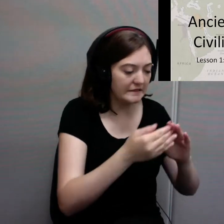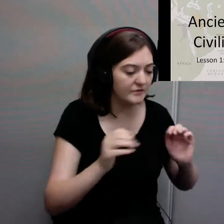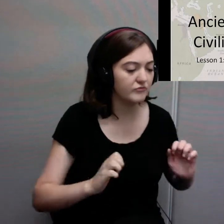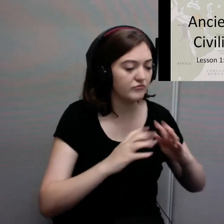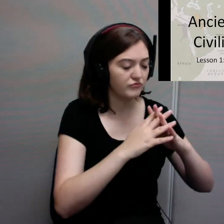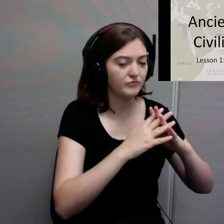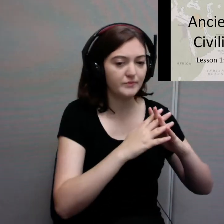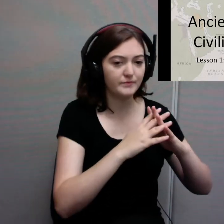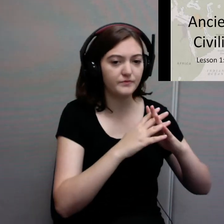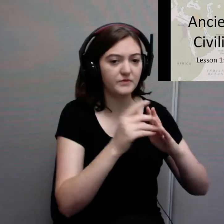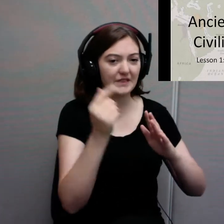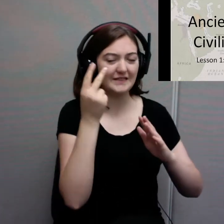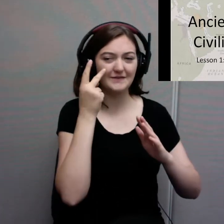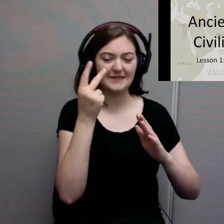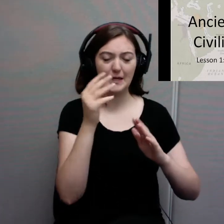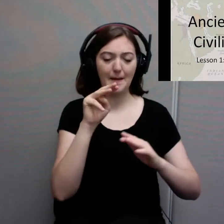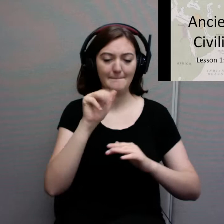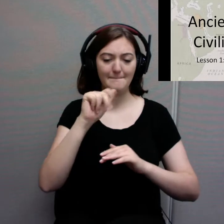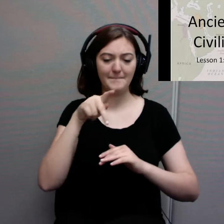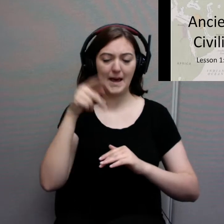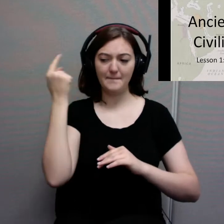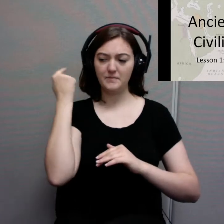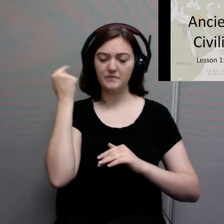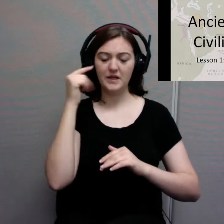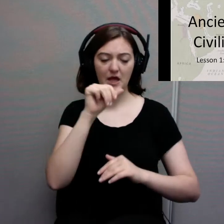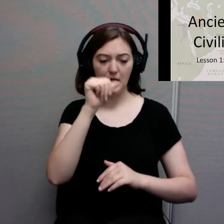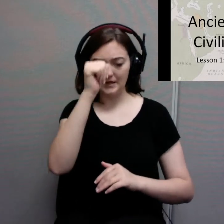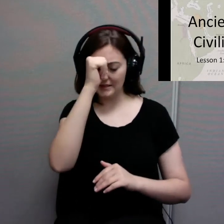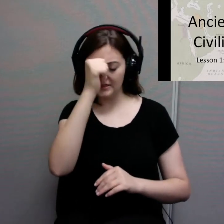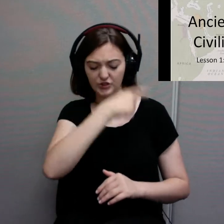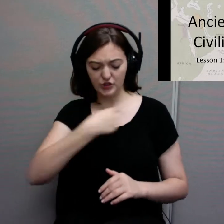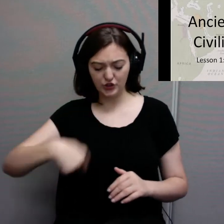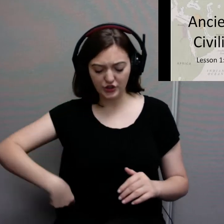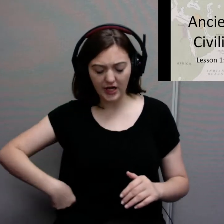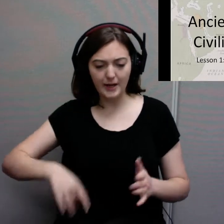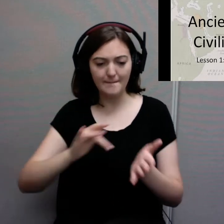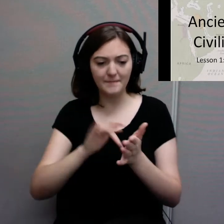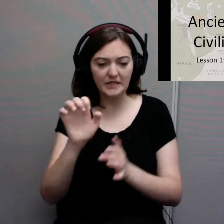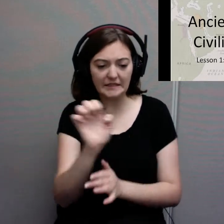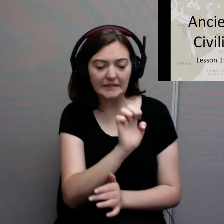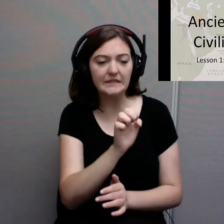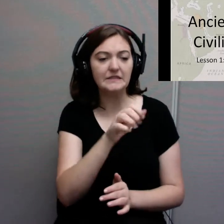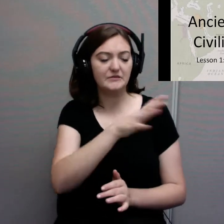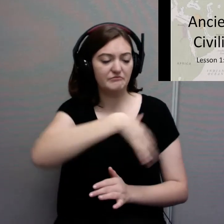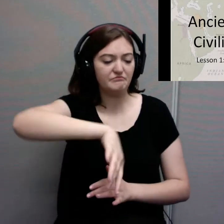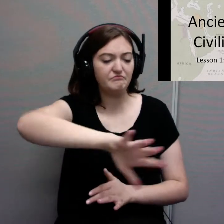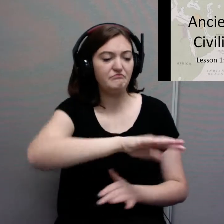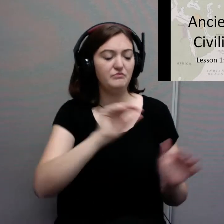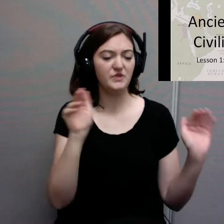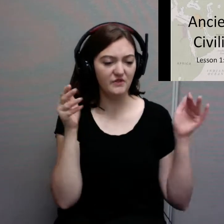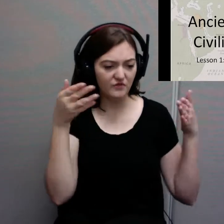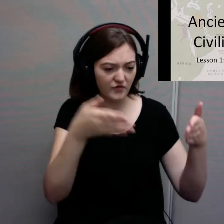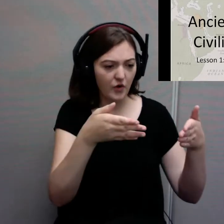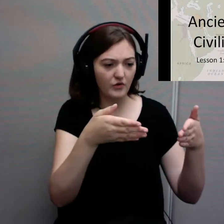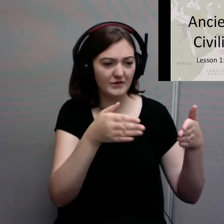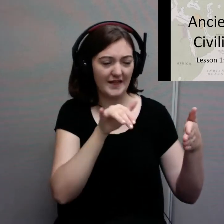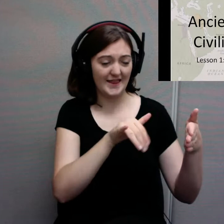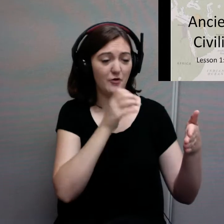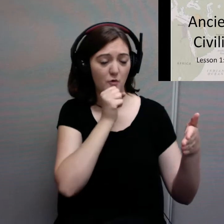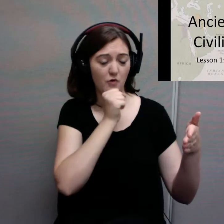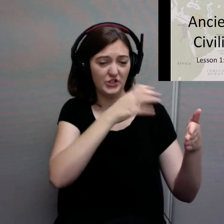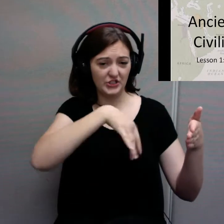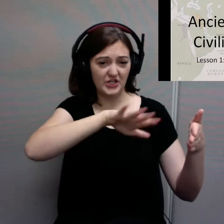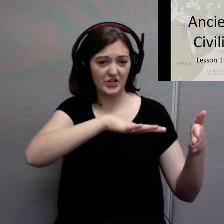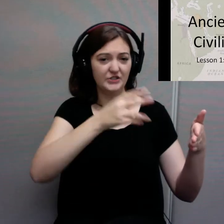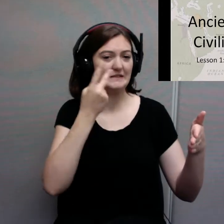China, and the Middle East. And the first civilizations we're going to be looking at take place in that orange section that you can see in the background, and